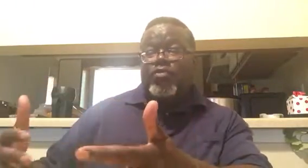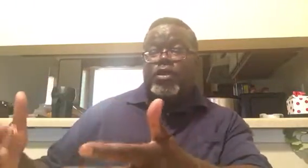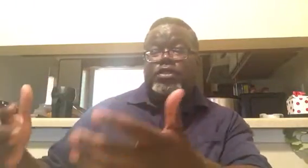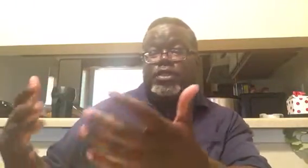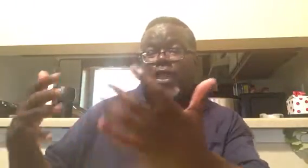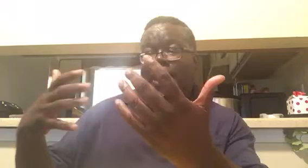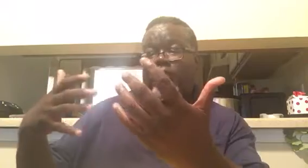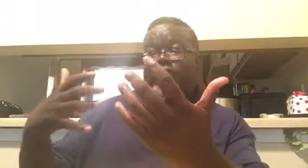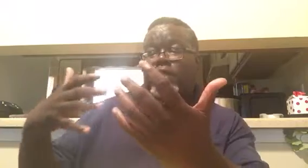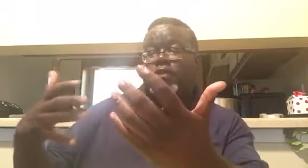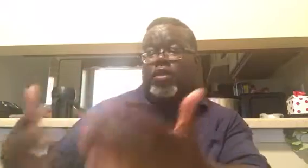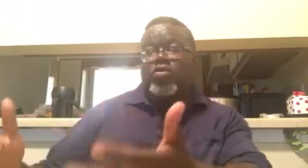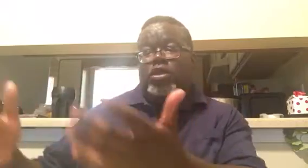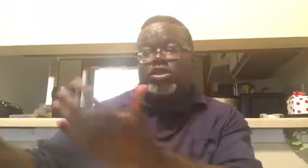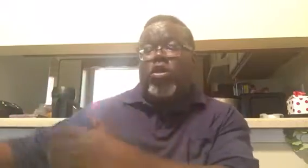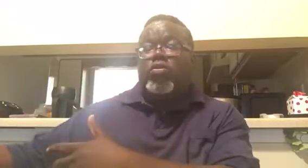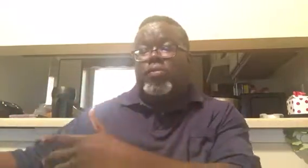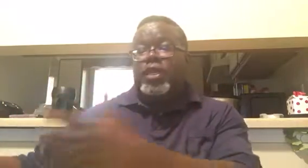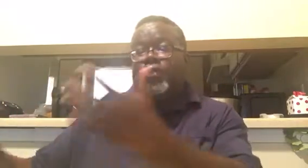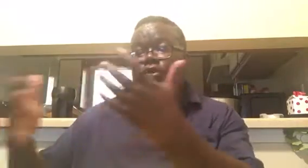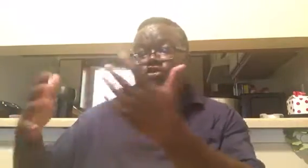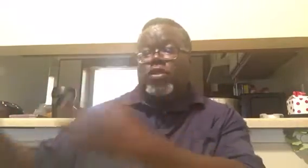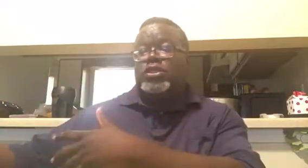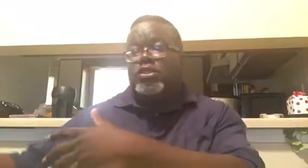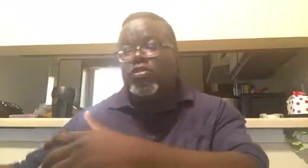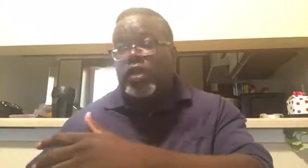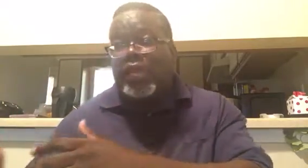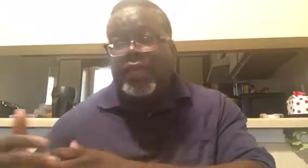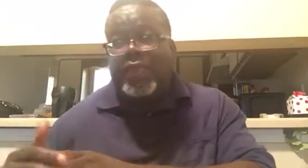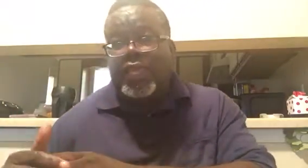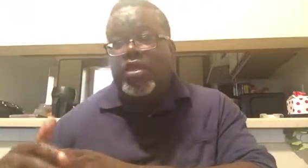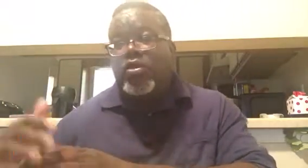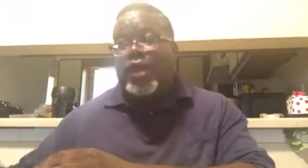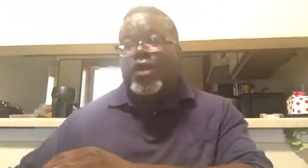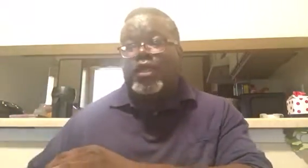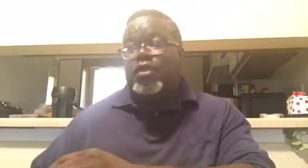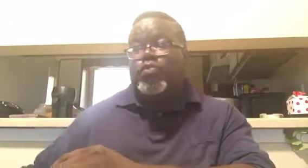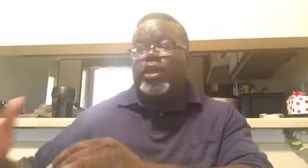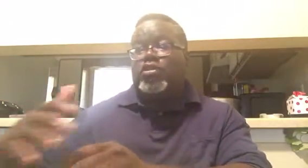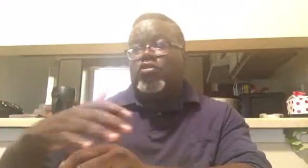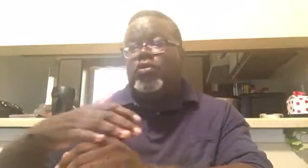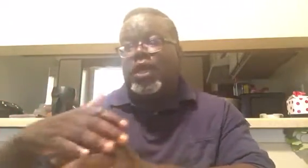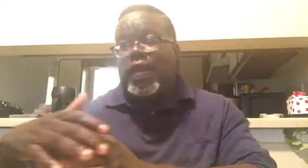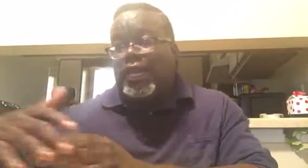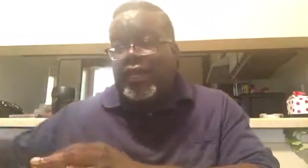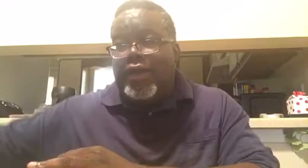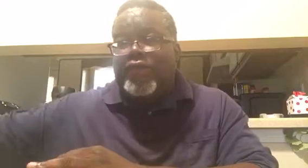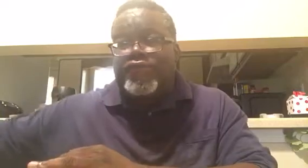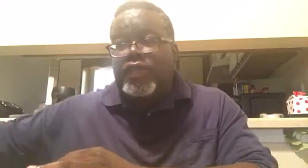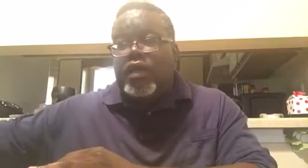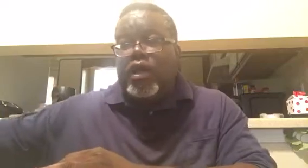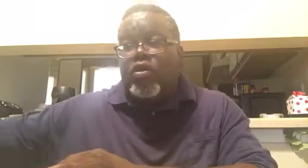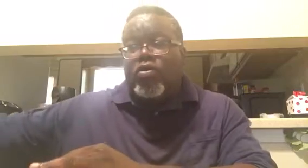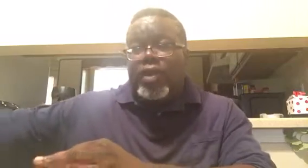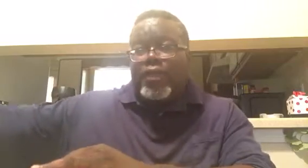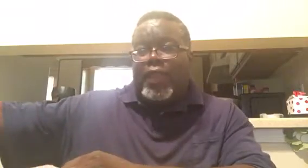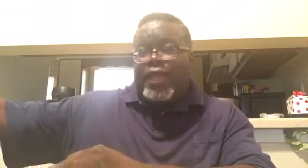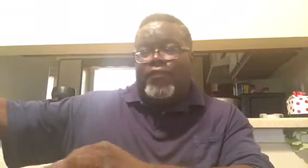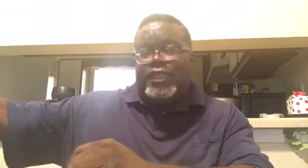encounters and how the Lord taught me and the instructions the Lord gave me on how to get a breakthrough. I left a whole way of life at